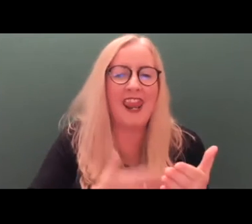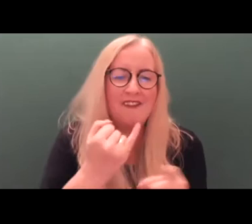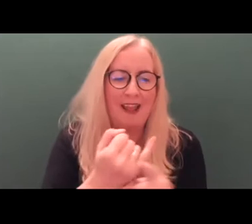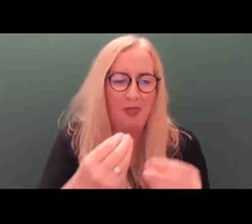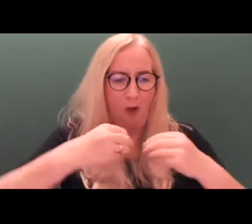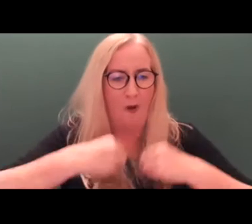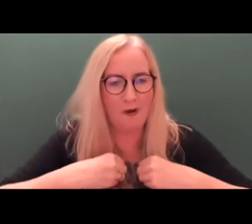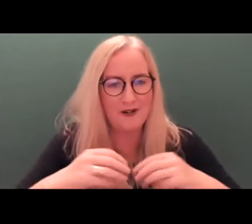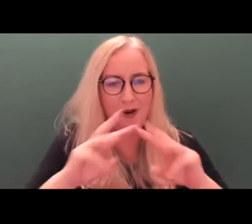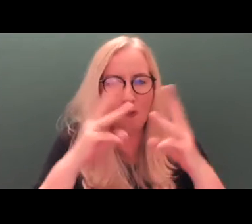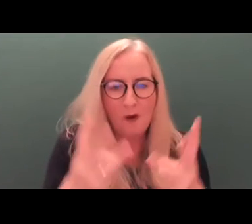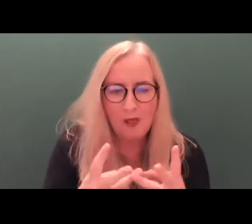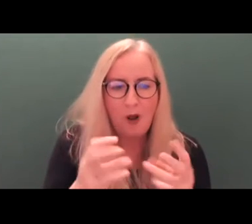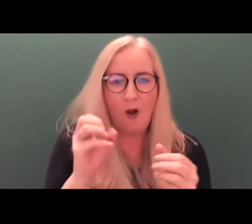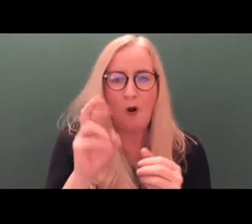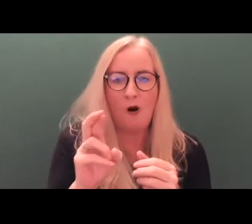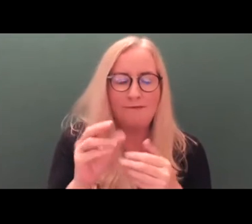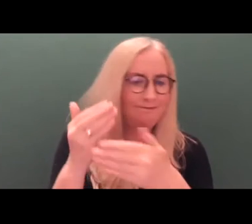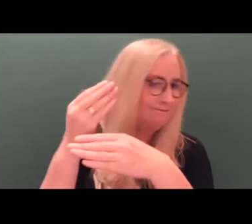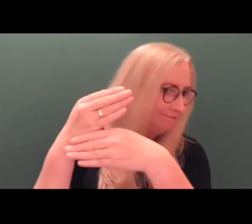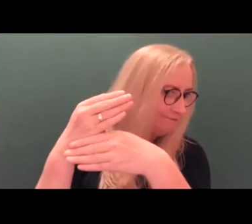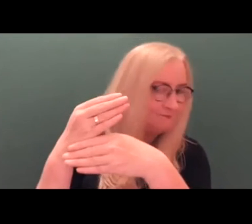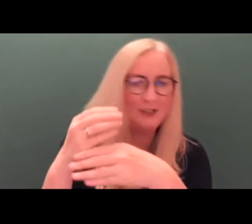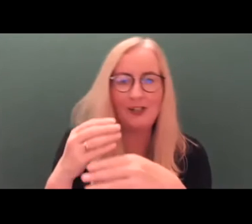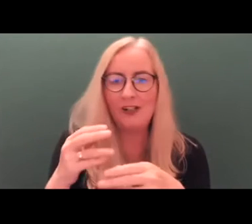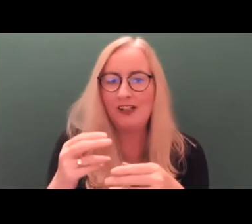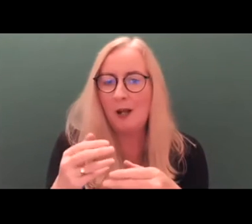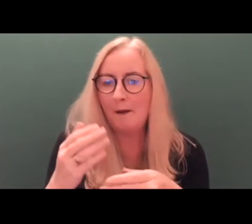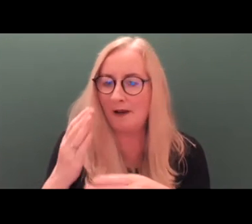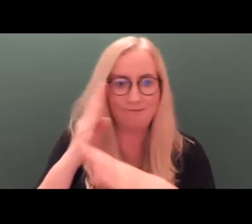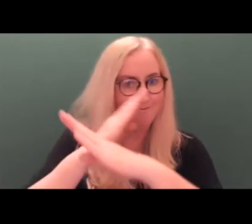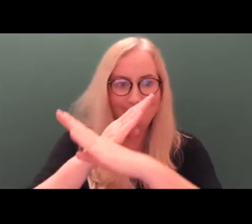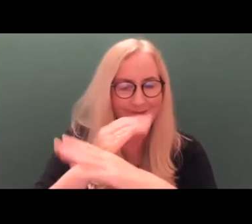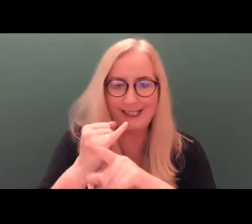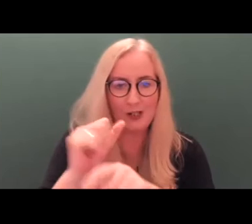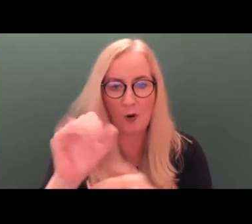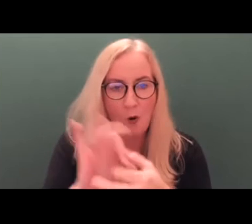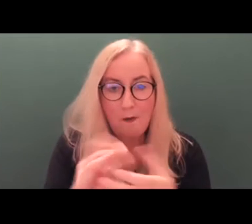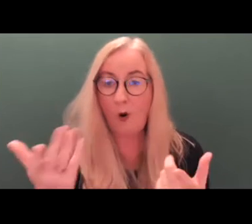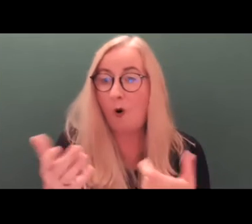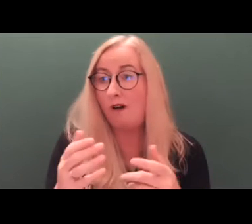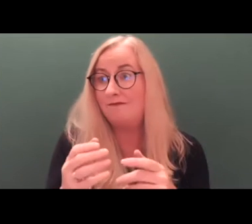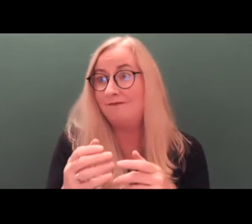and open the door for anybody. Or people with psychiatric problems who live as homeless people in the